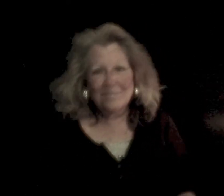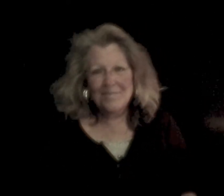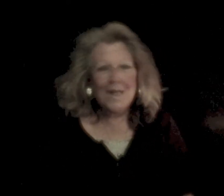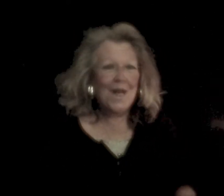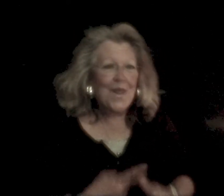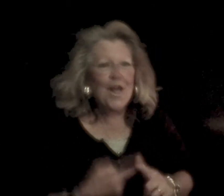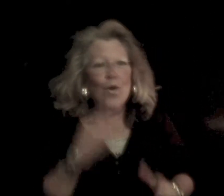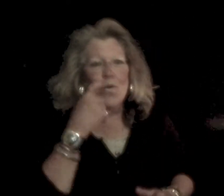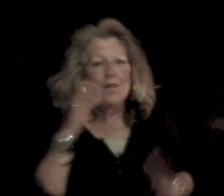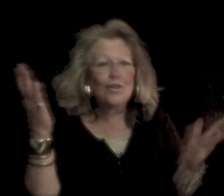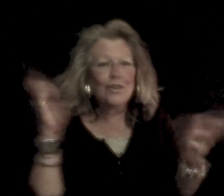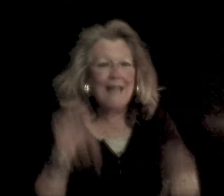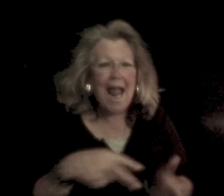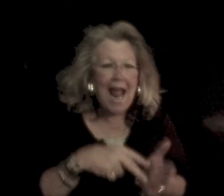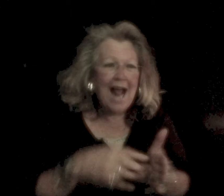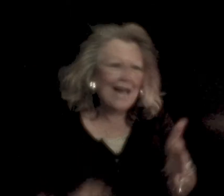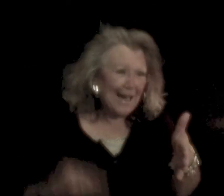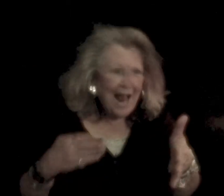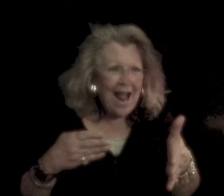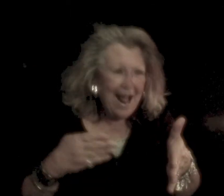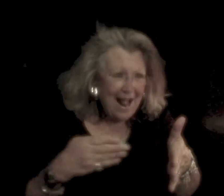Then I won't just stand against